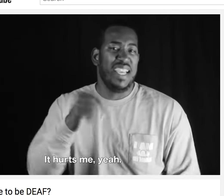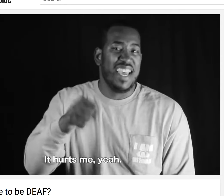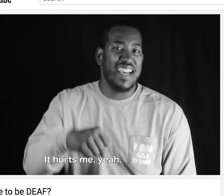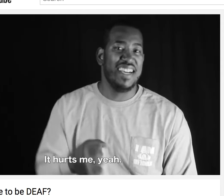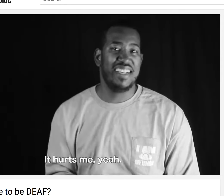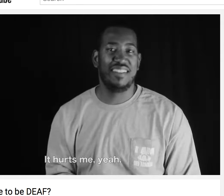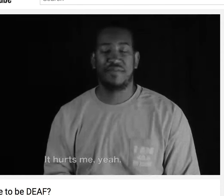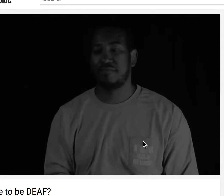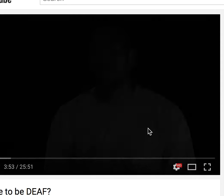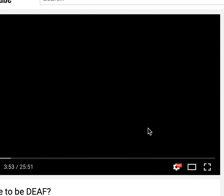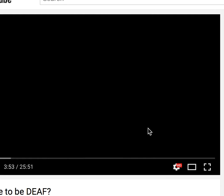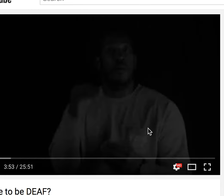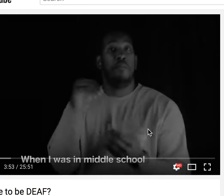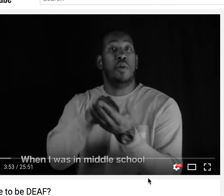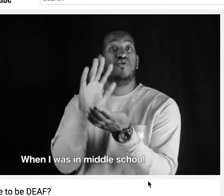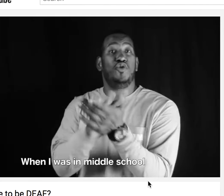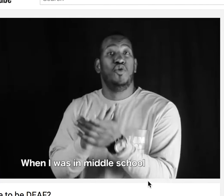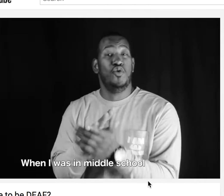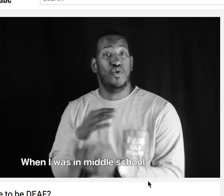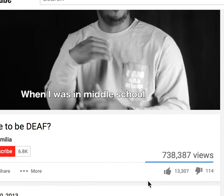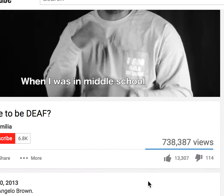It's painful. It's hard.